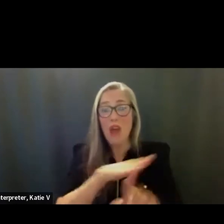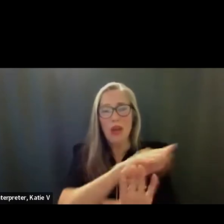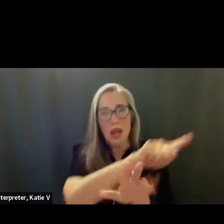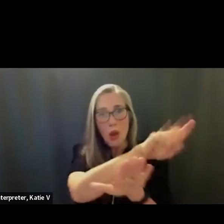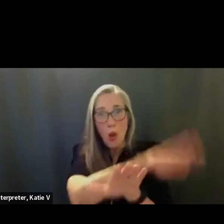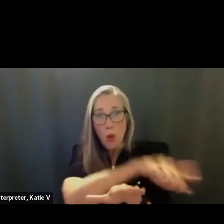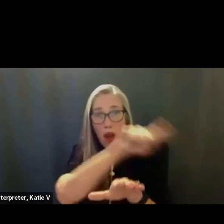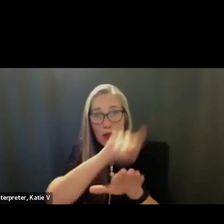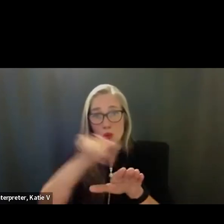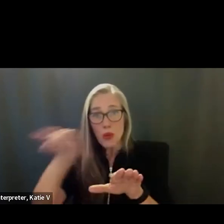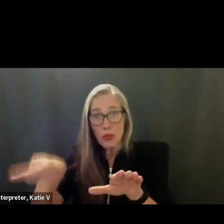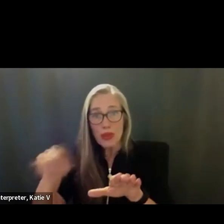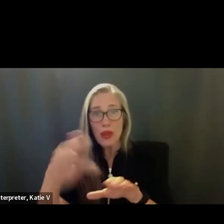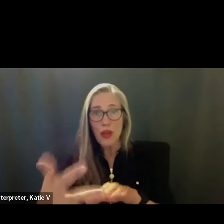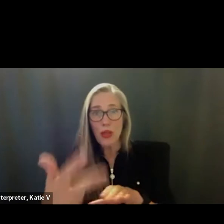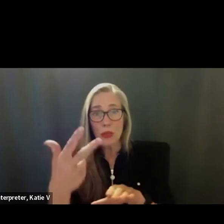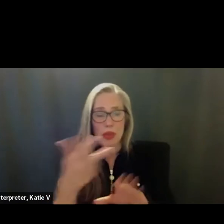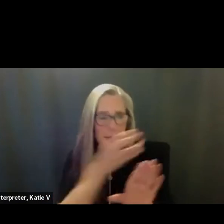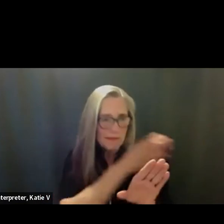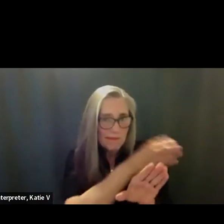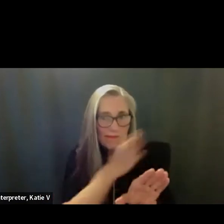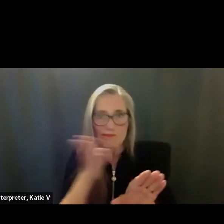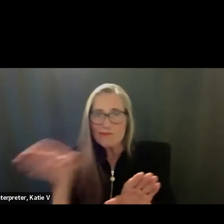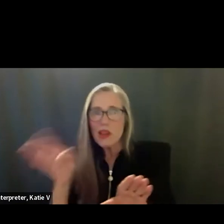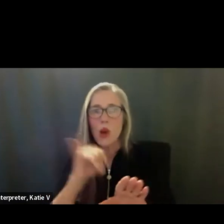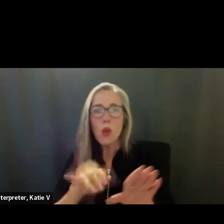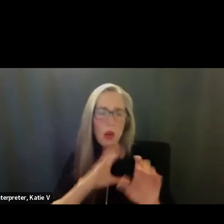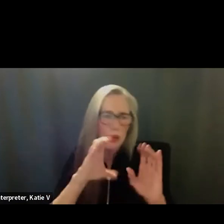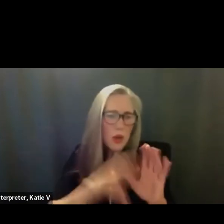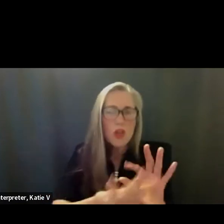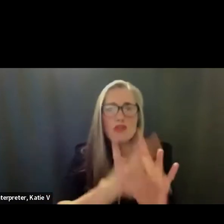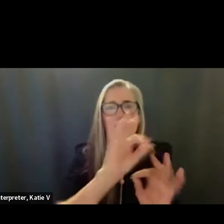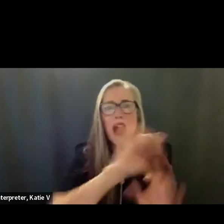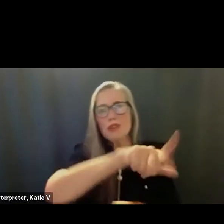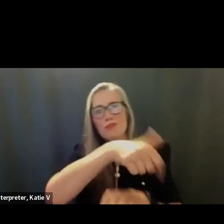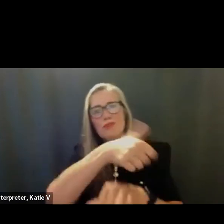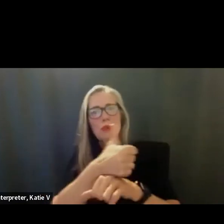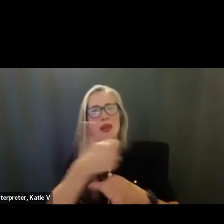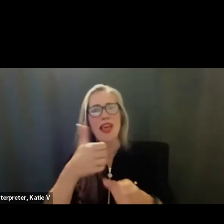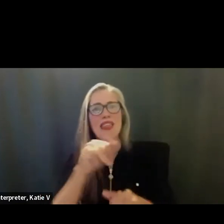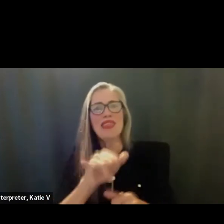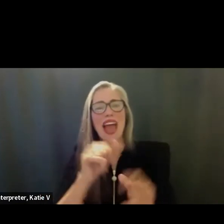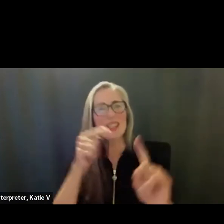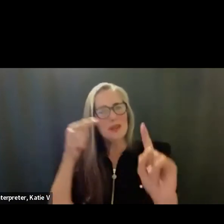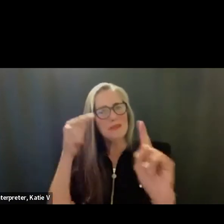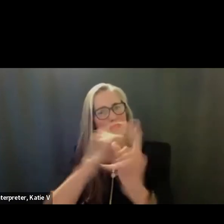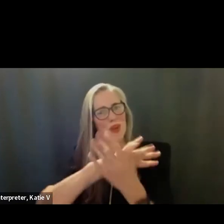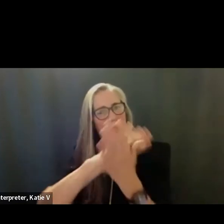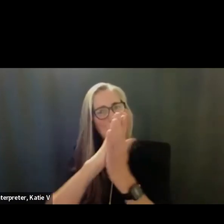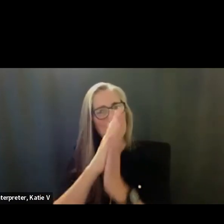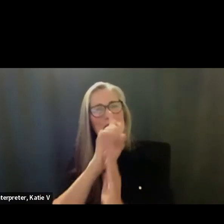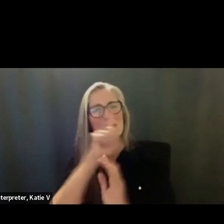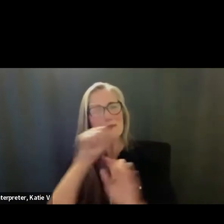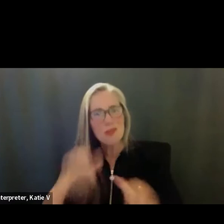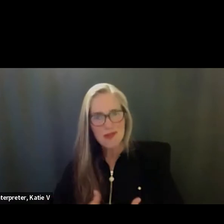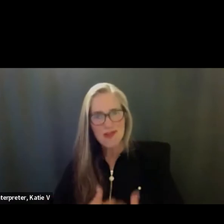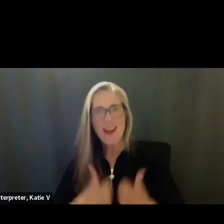we go after this mission and make sure it comes alive for our students. And so next slide.